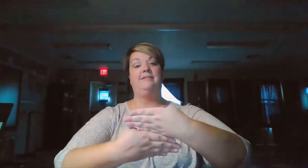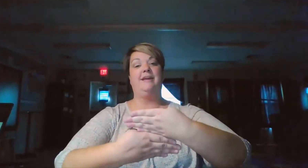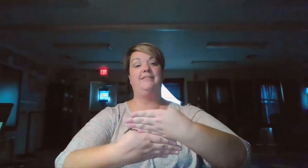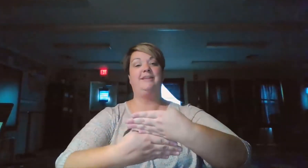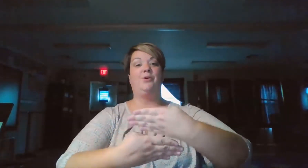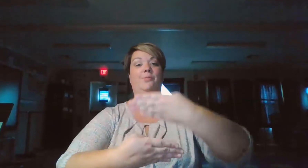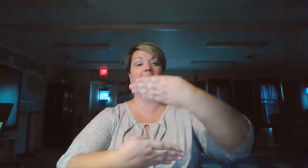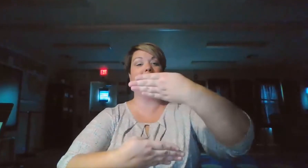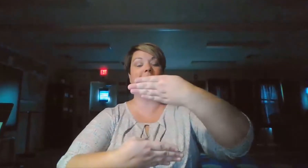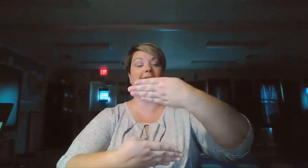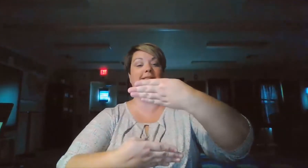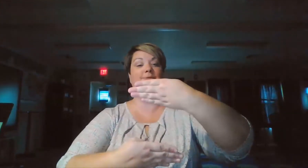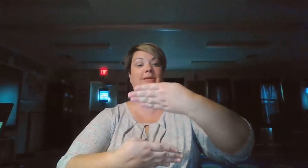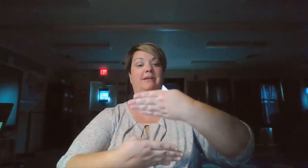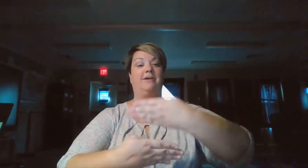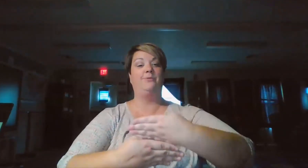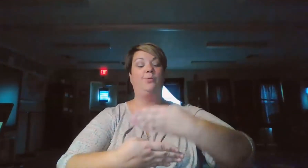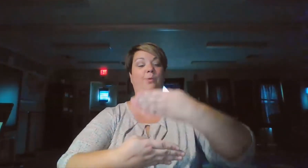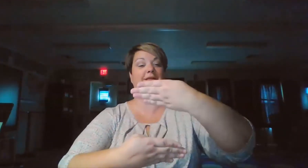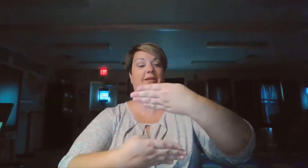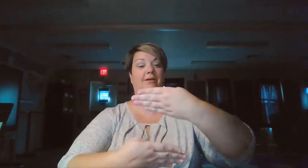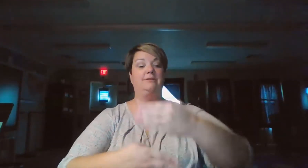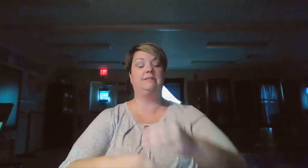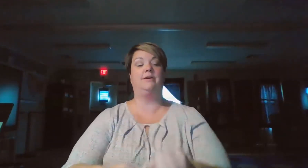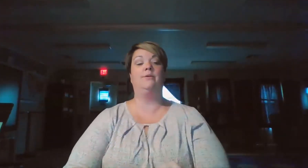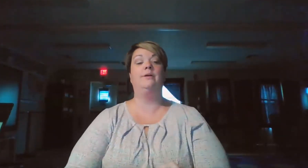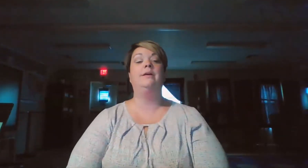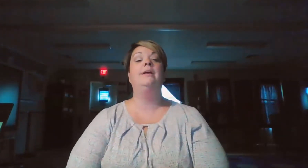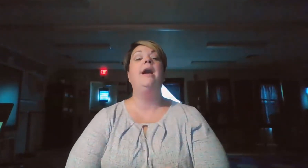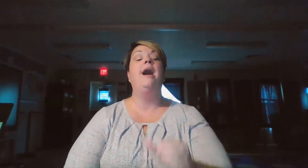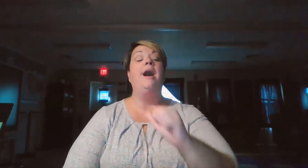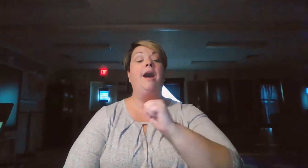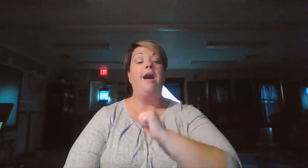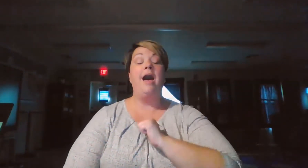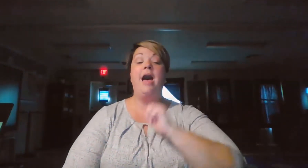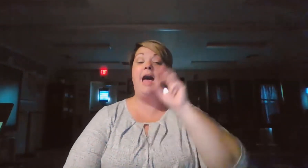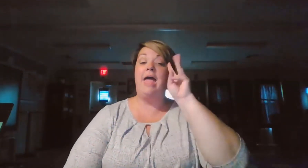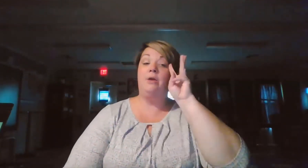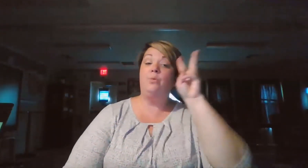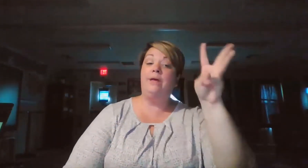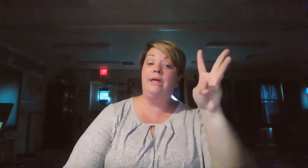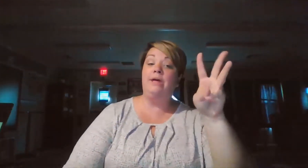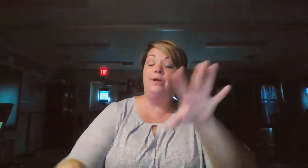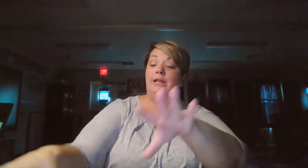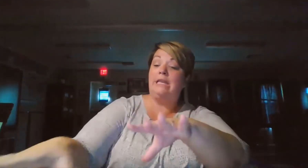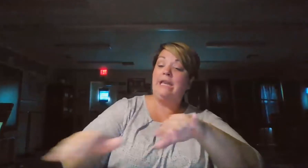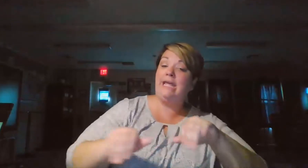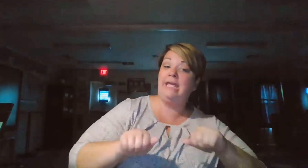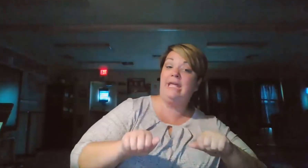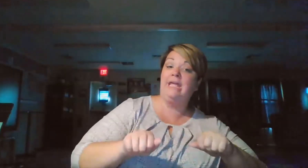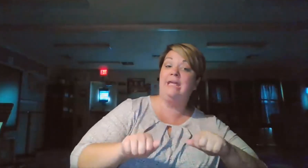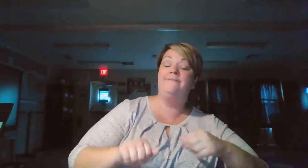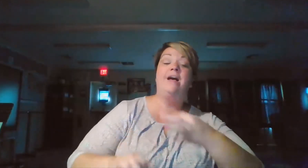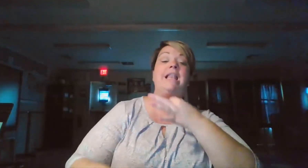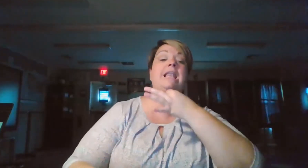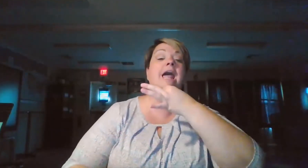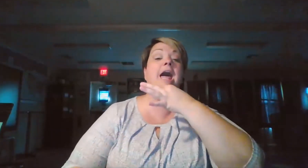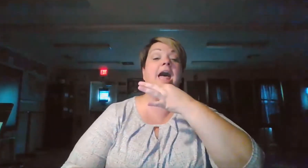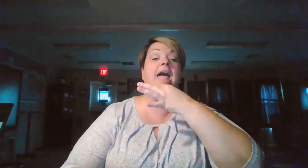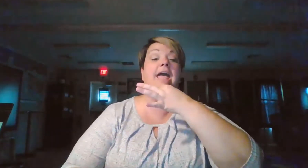and then you open it up like it's a window. Window. So I will leave a light